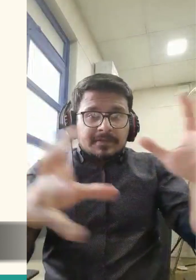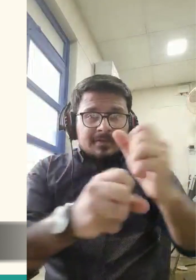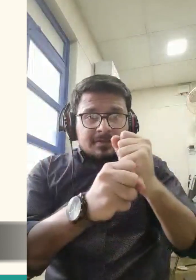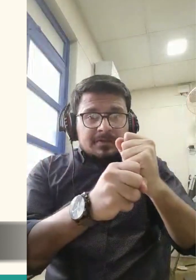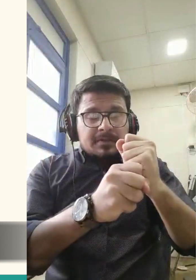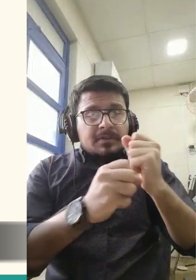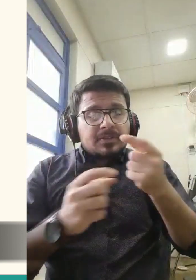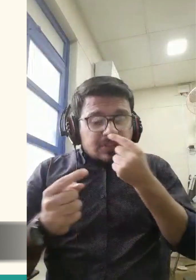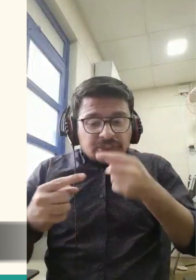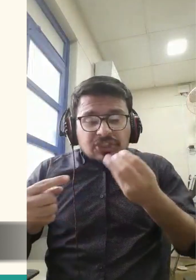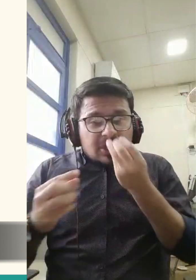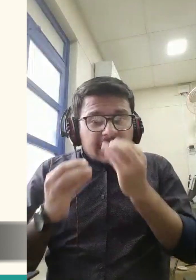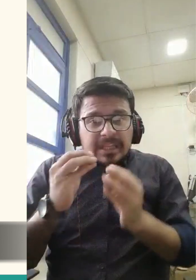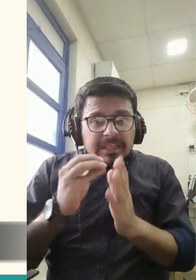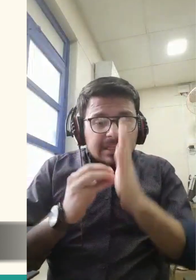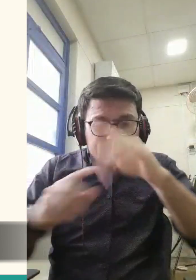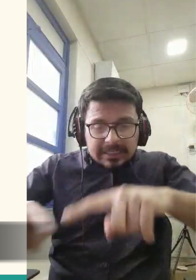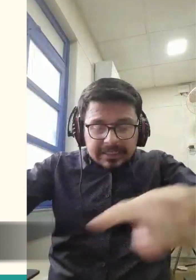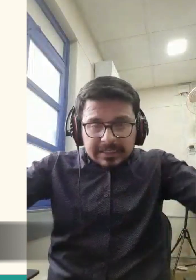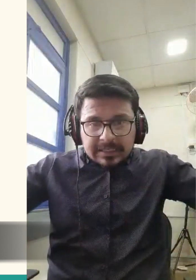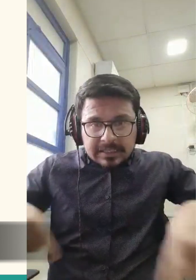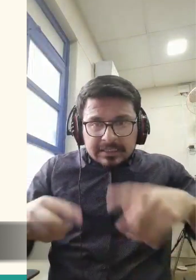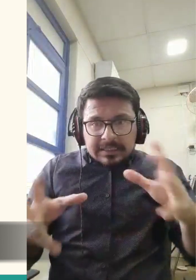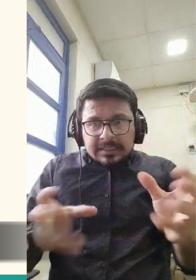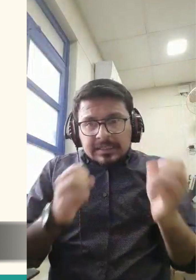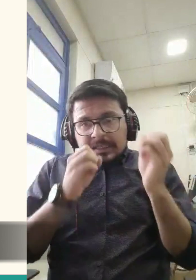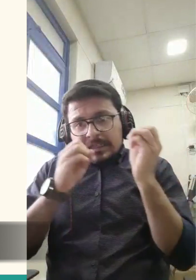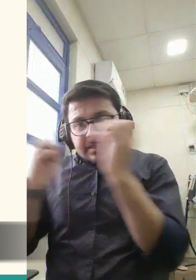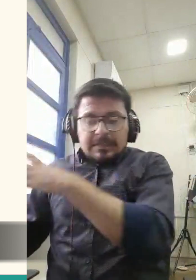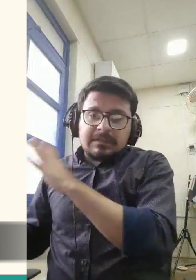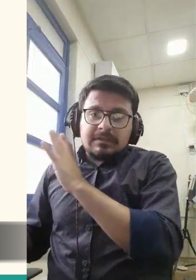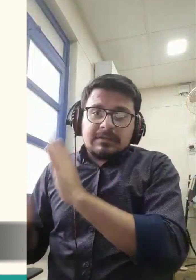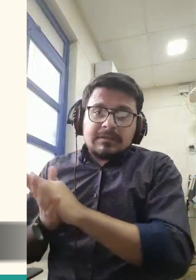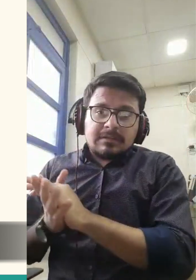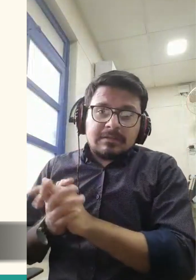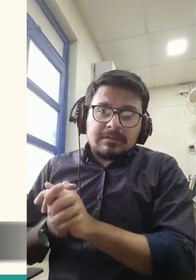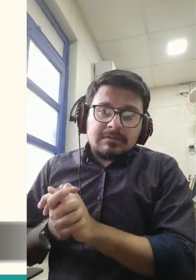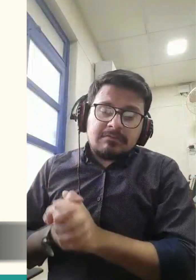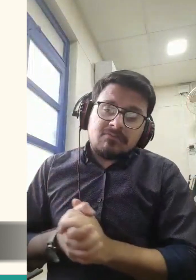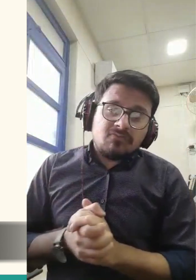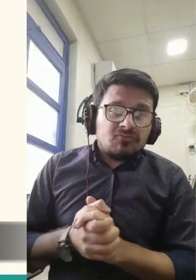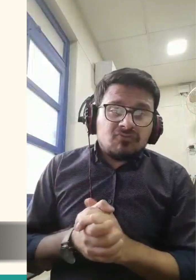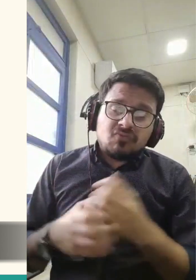They both disobeyed Allah and were held to be equally accountable.